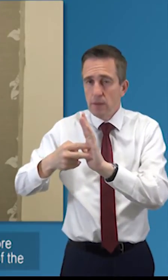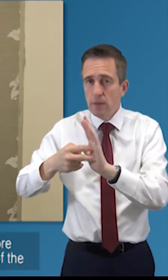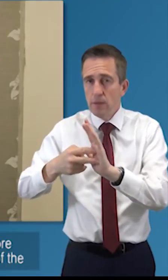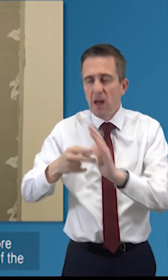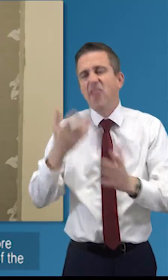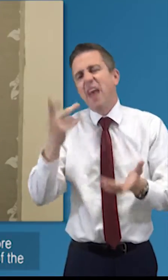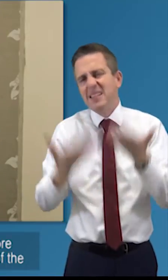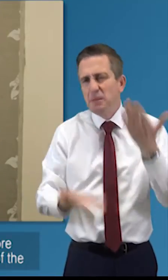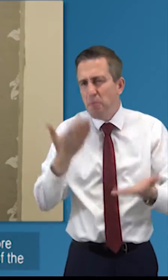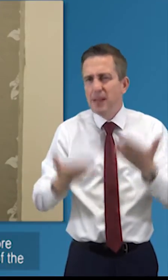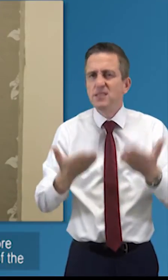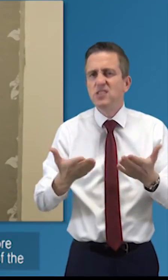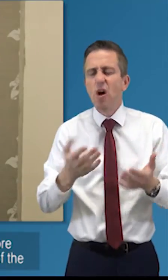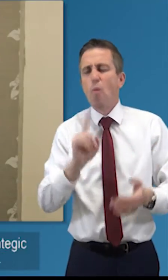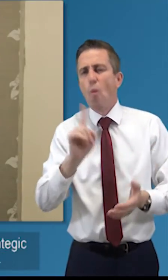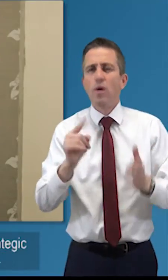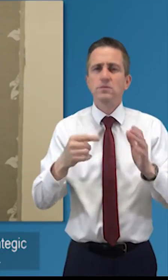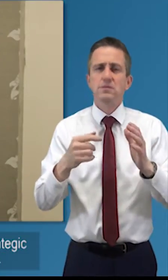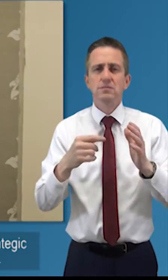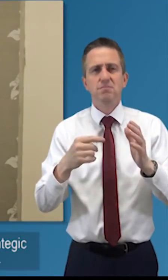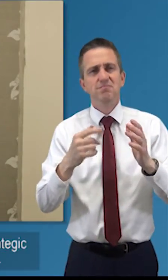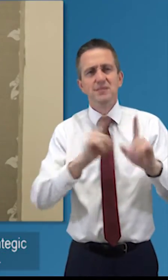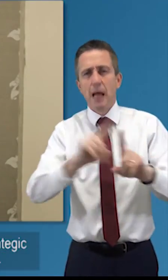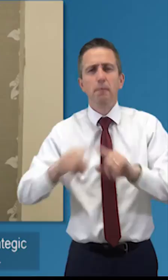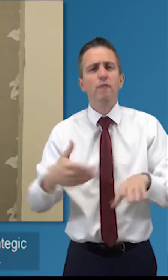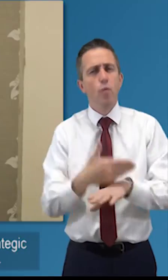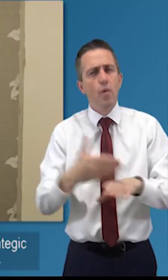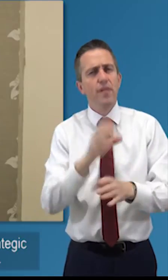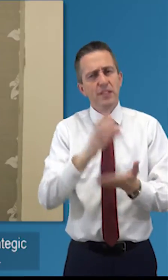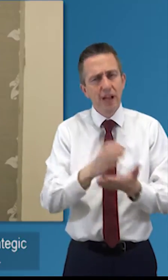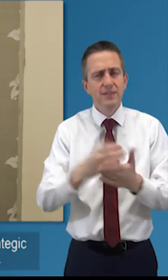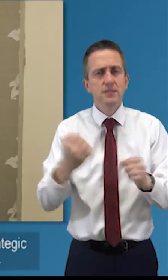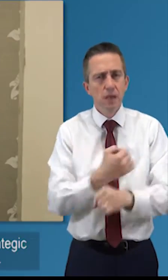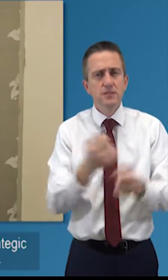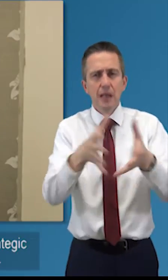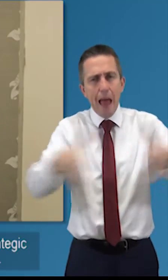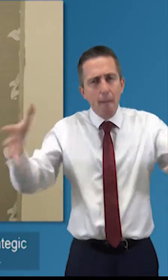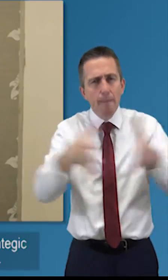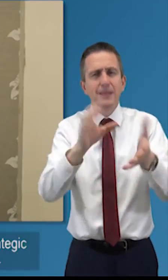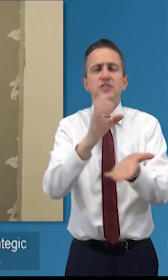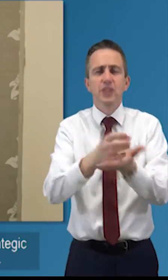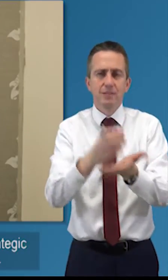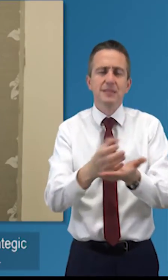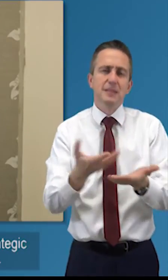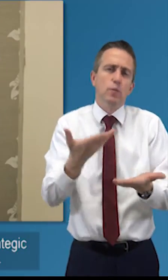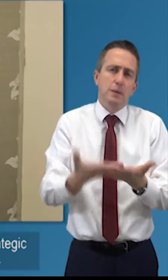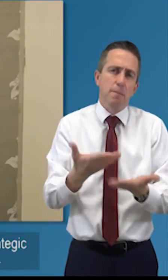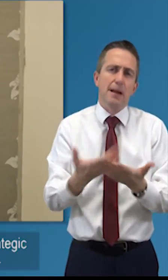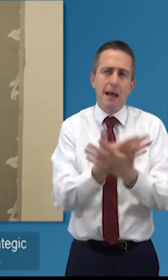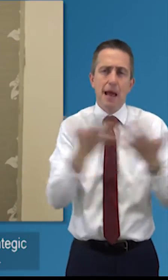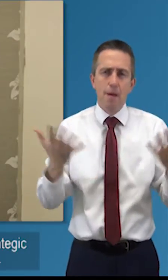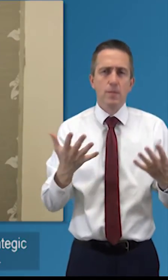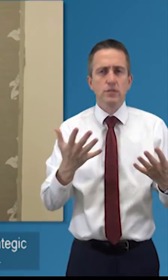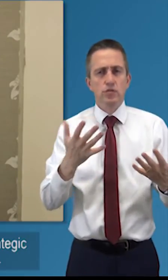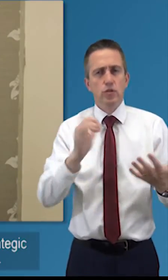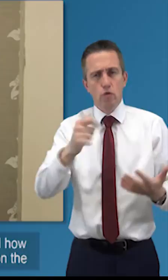on the the nature of the activities and on the size of the charity but the strategic piece will always be there